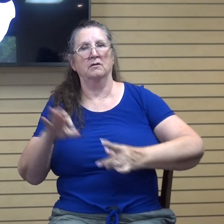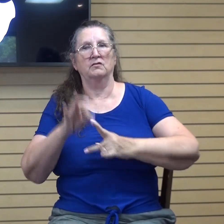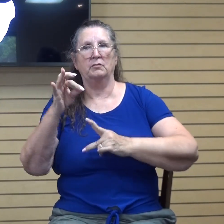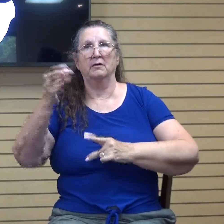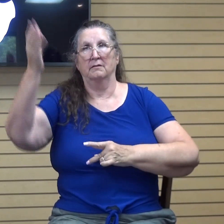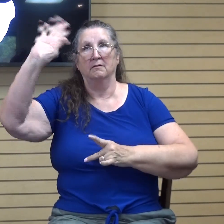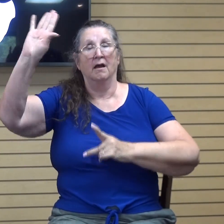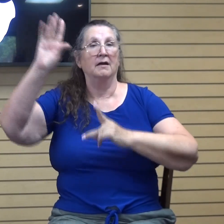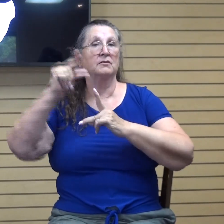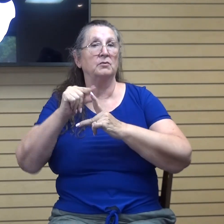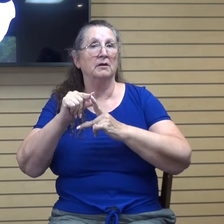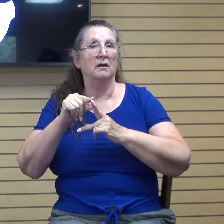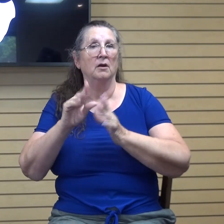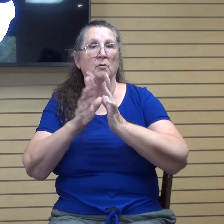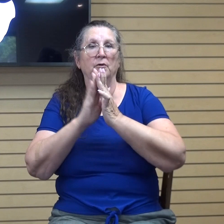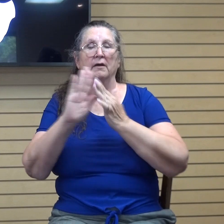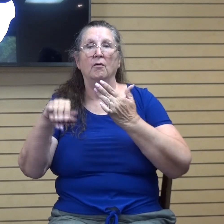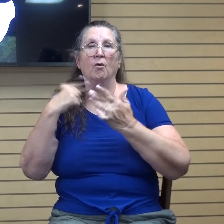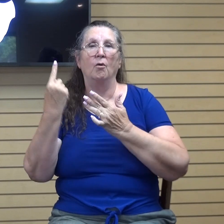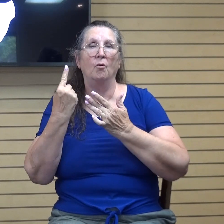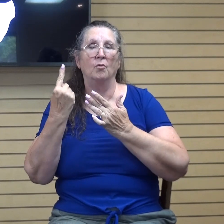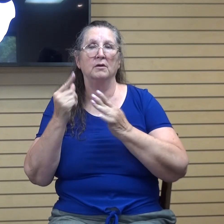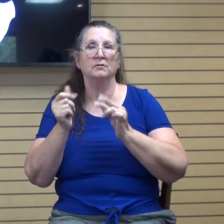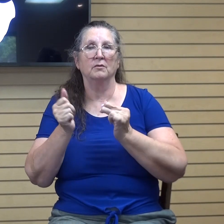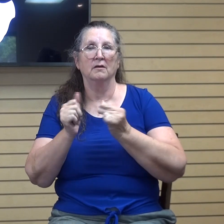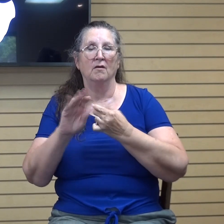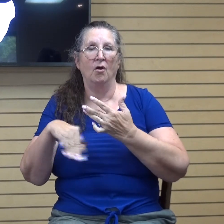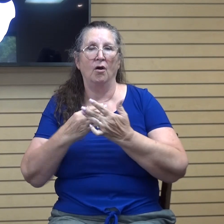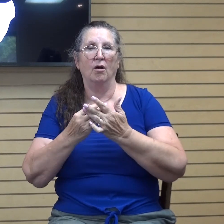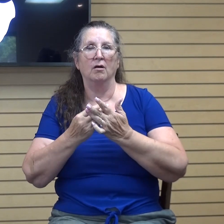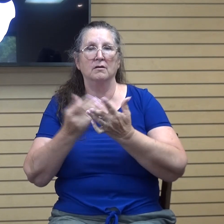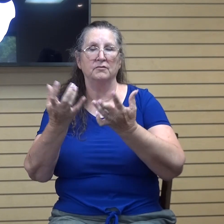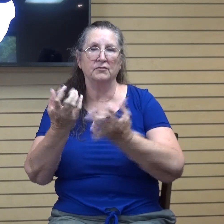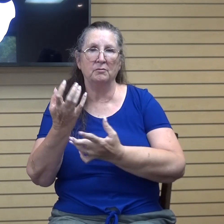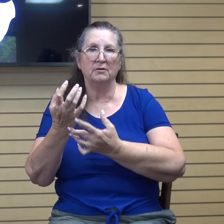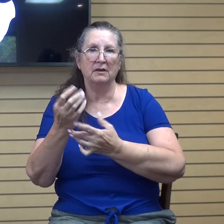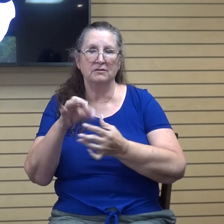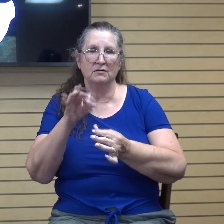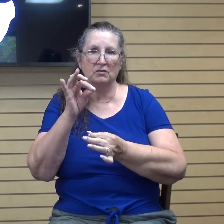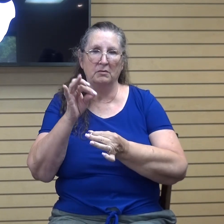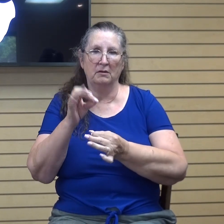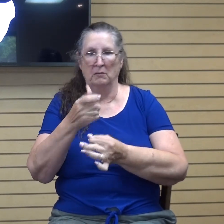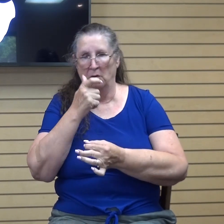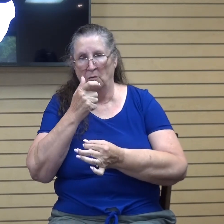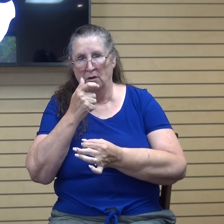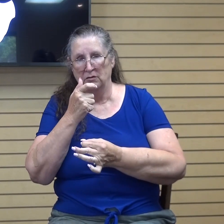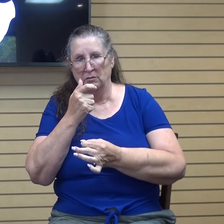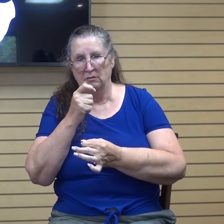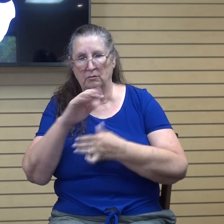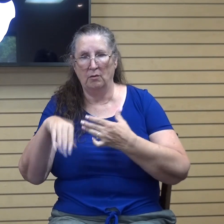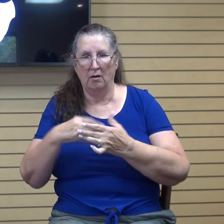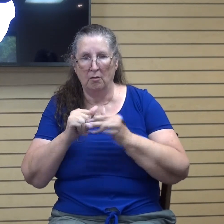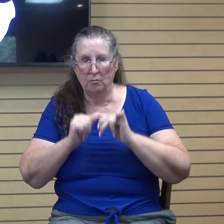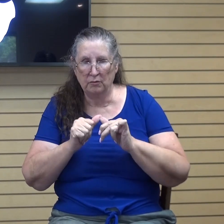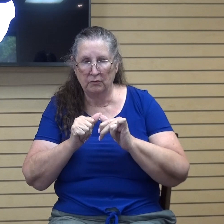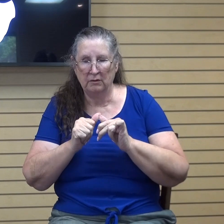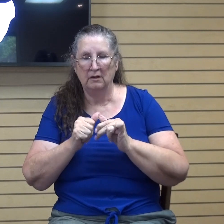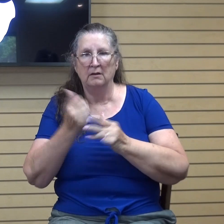praying always with all prayer and supplication in the Spirit, being watchful to this end with all perseverance and supplication for all the saints.